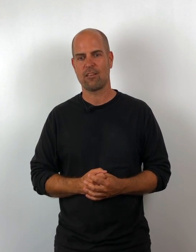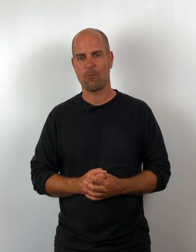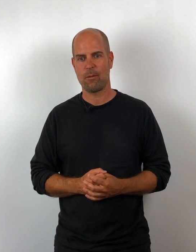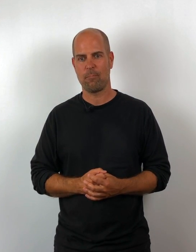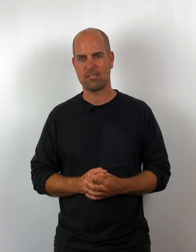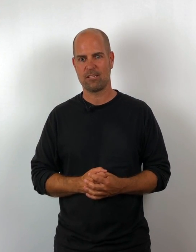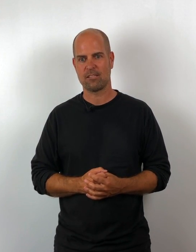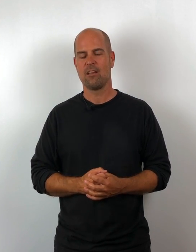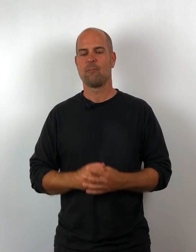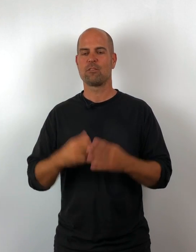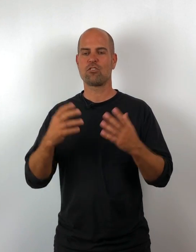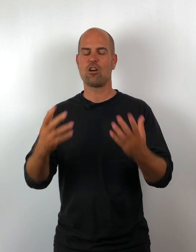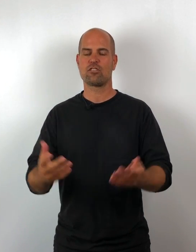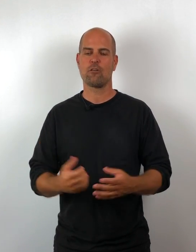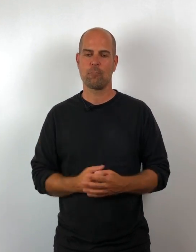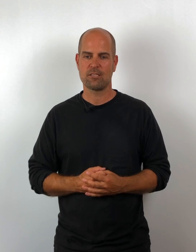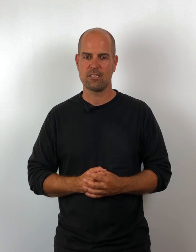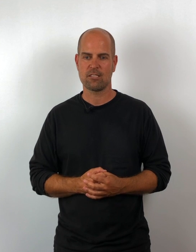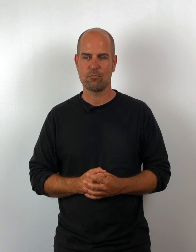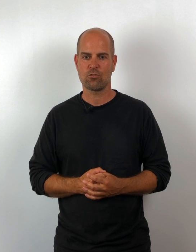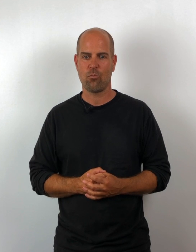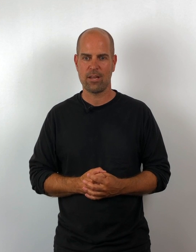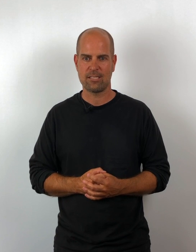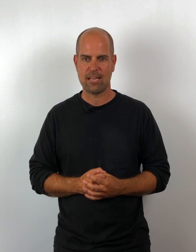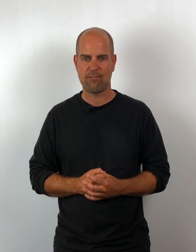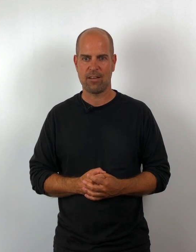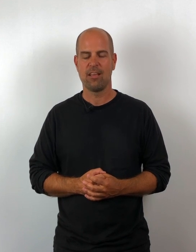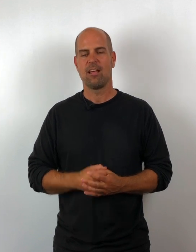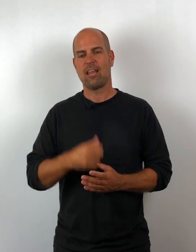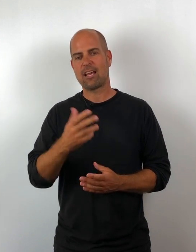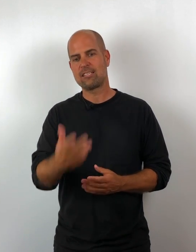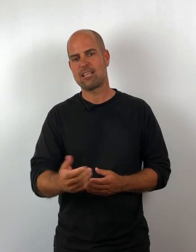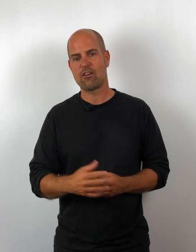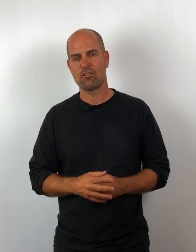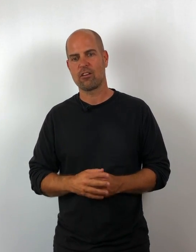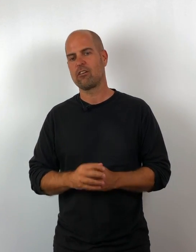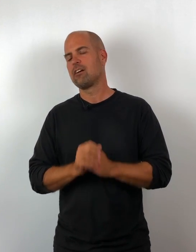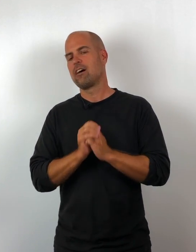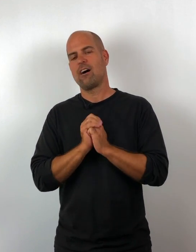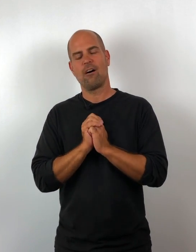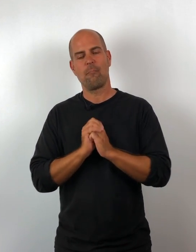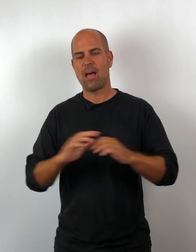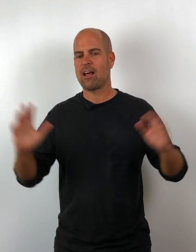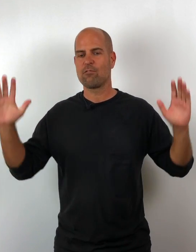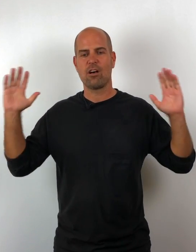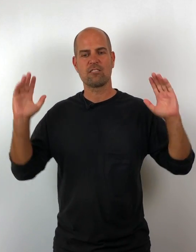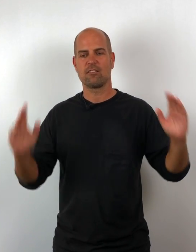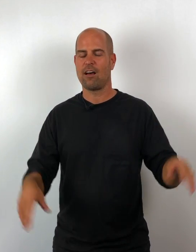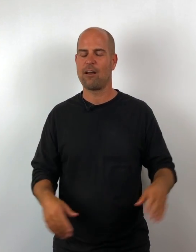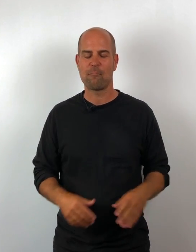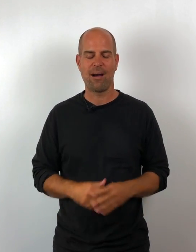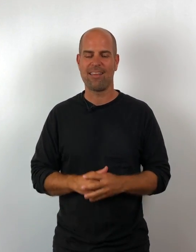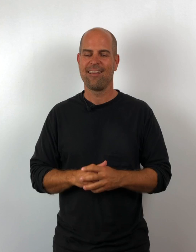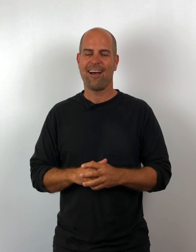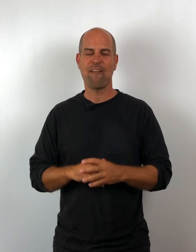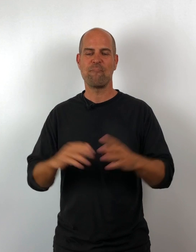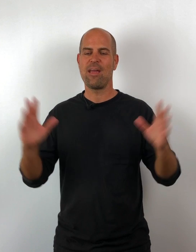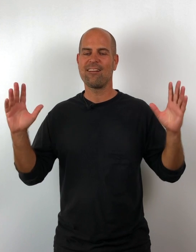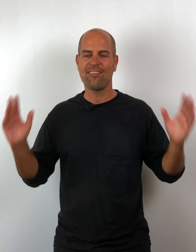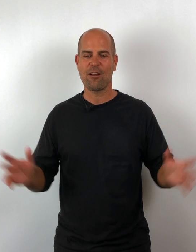therapy business, massage therapist since I was 27. Like I said earlier, oh man, I've lost a lot of money. I've made a lot